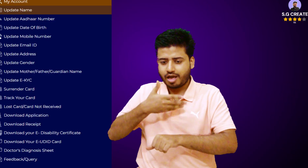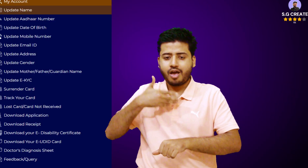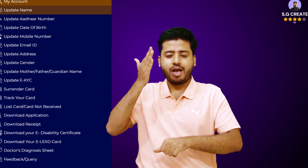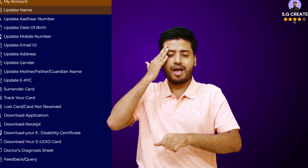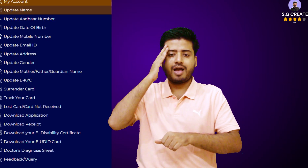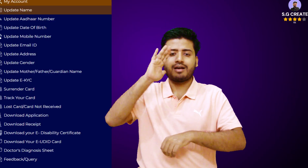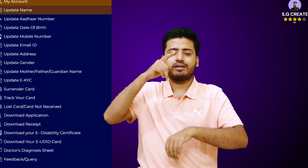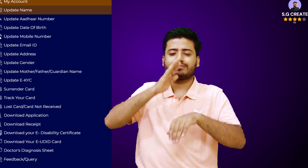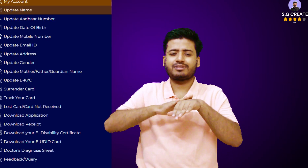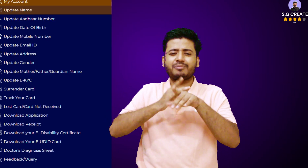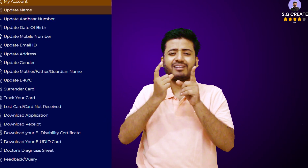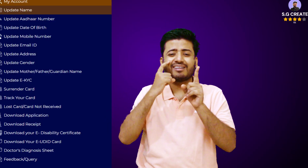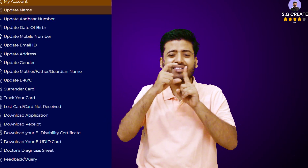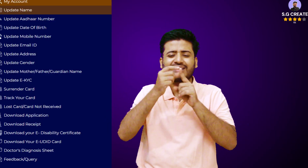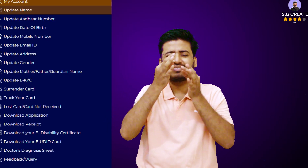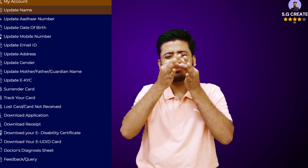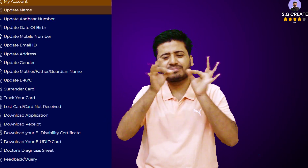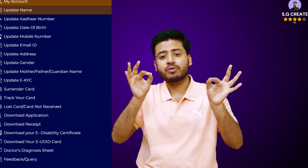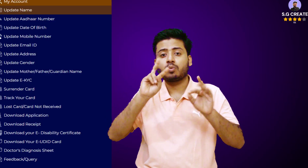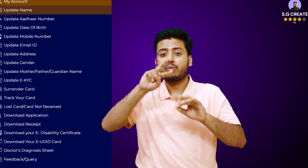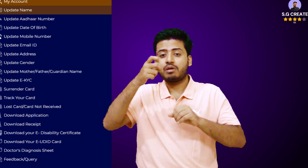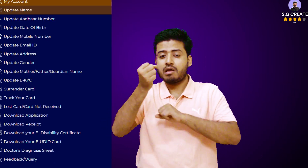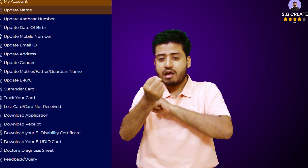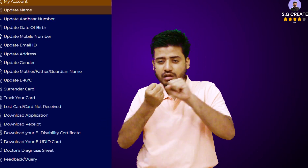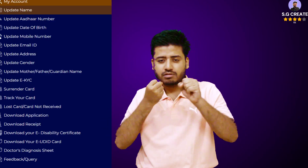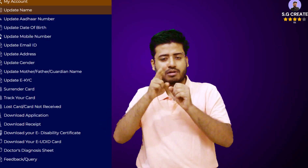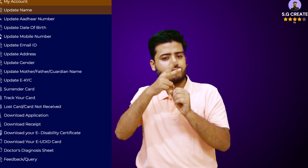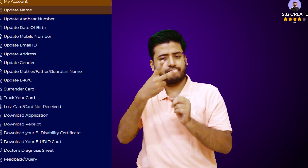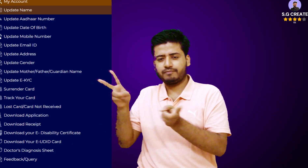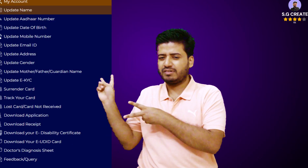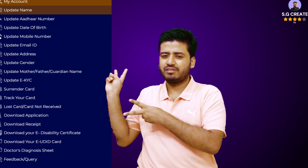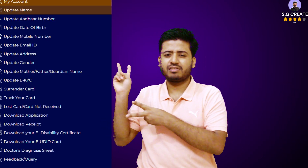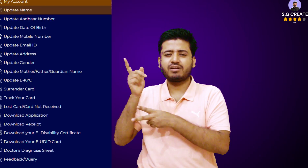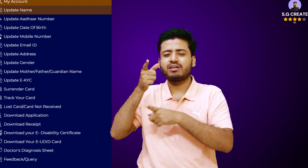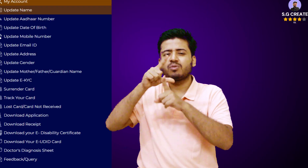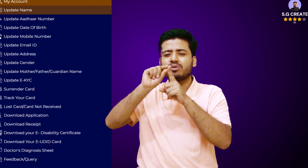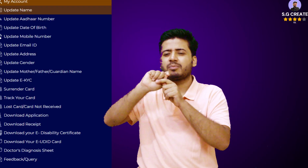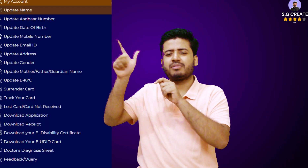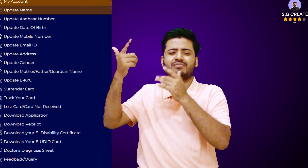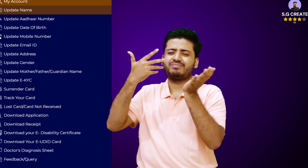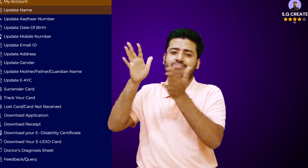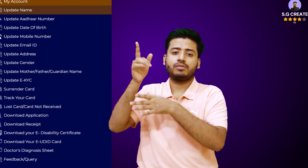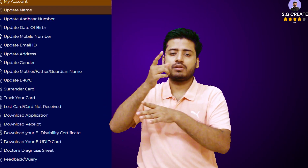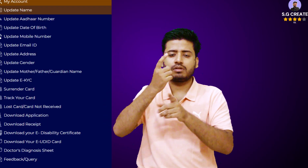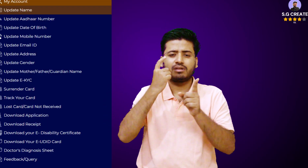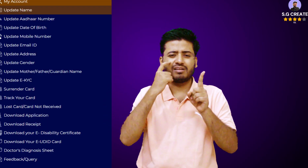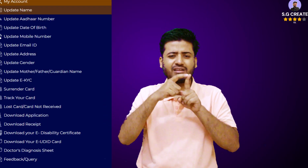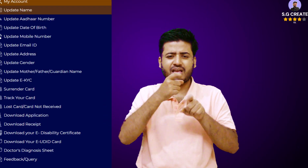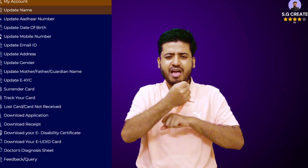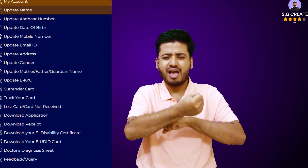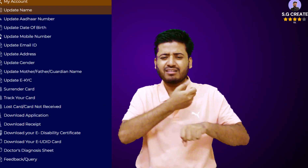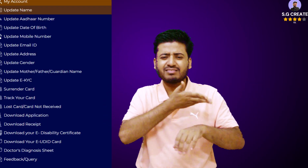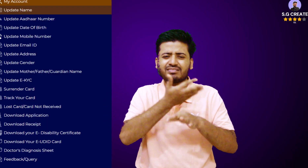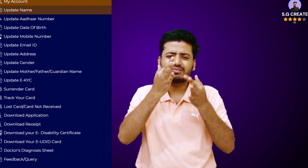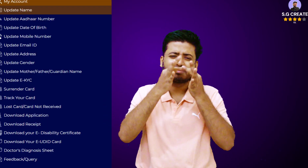to the Udeed portal. Navigate to the official website. www.sbluavlambncard